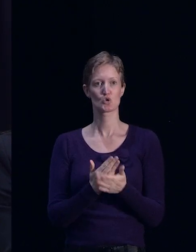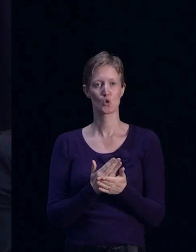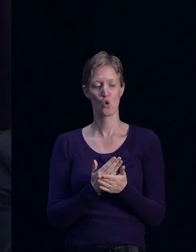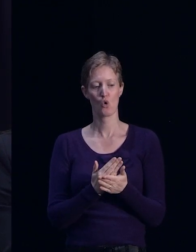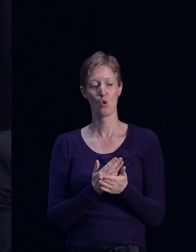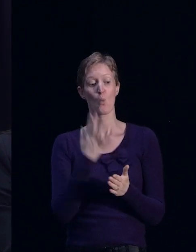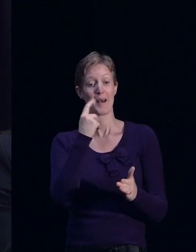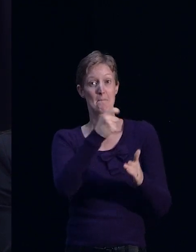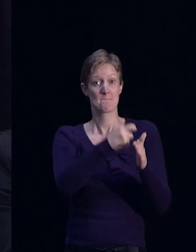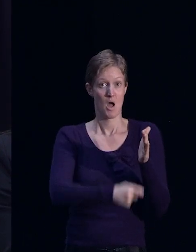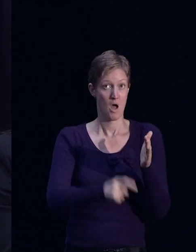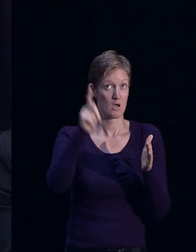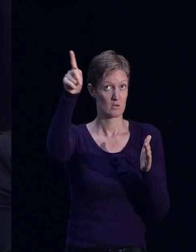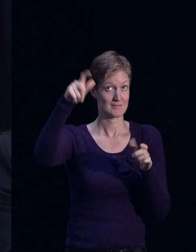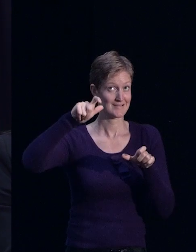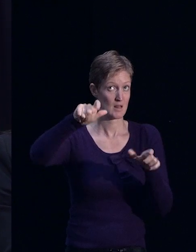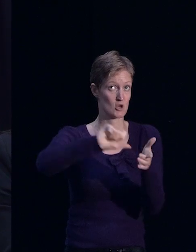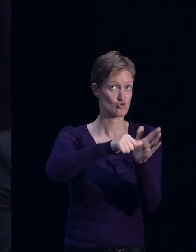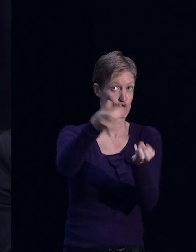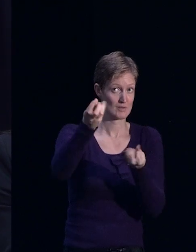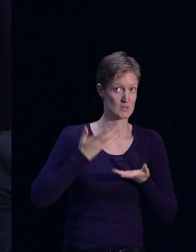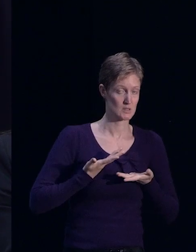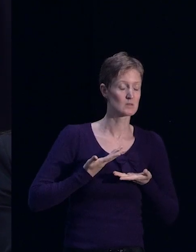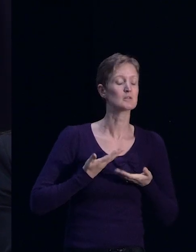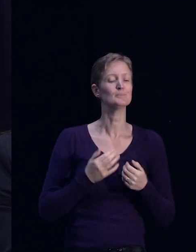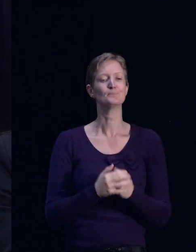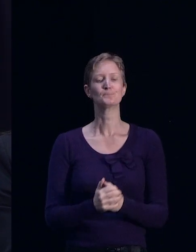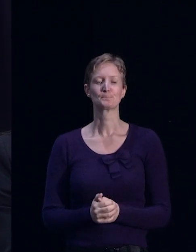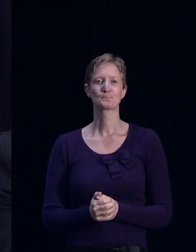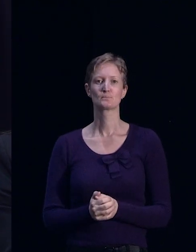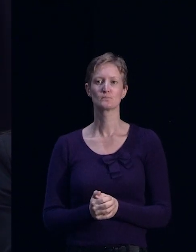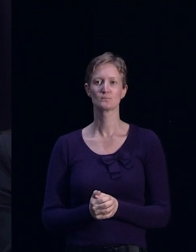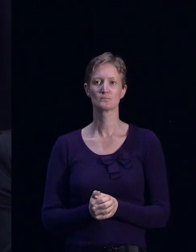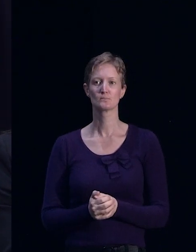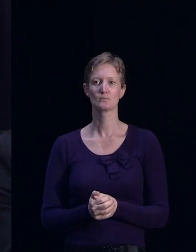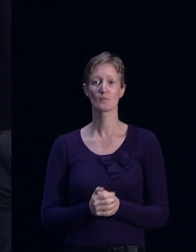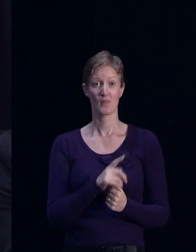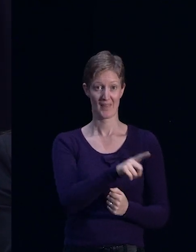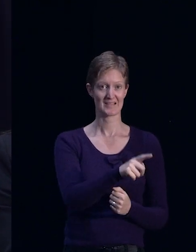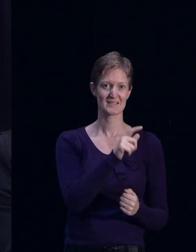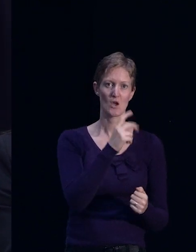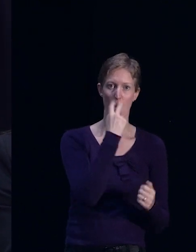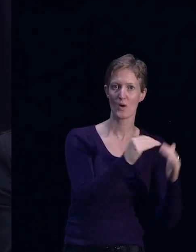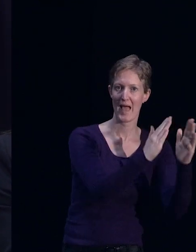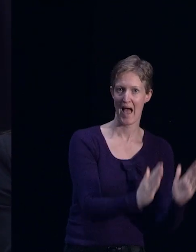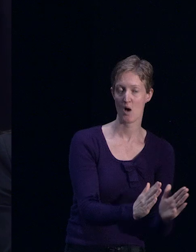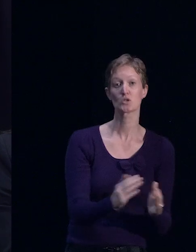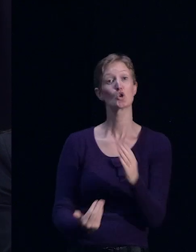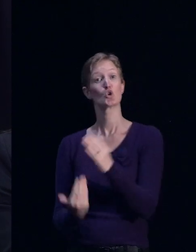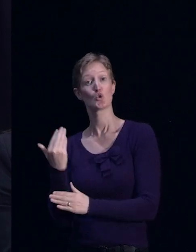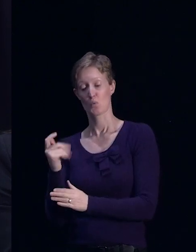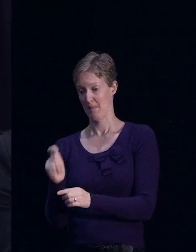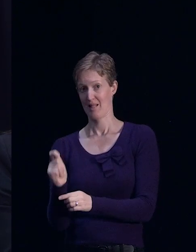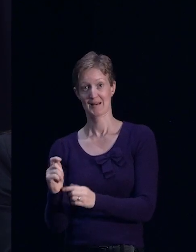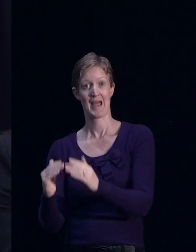going forward. So that's for an existing purchase, for an existing property. For a new build, same principles,